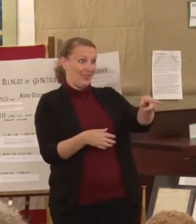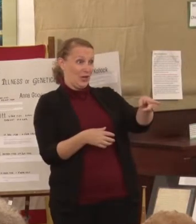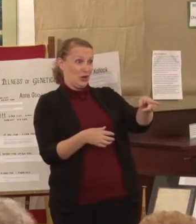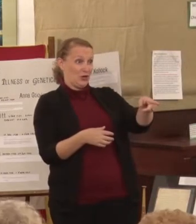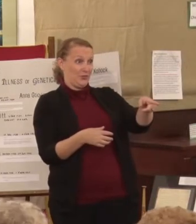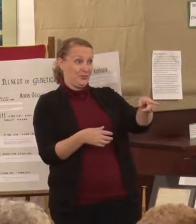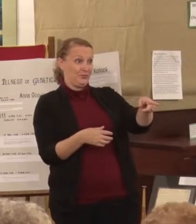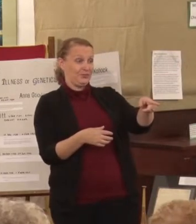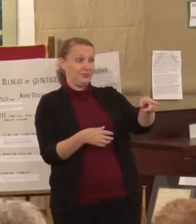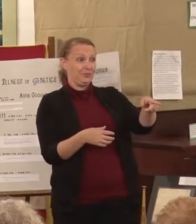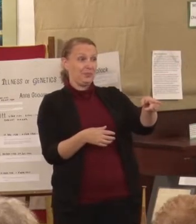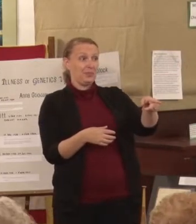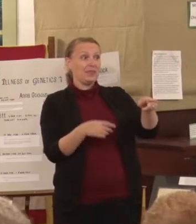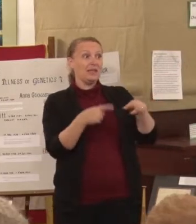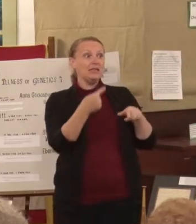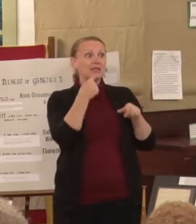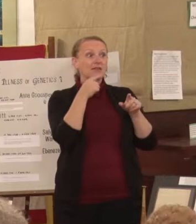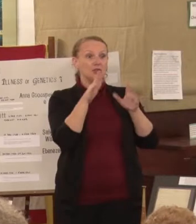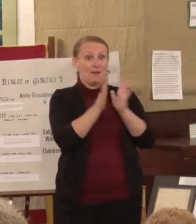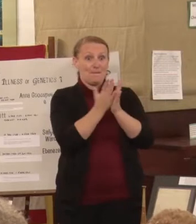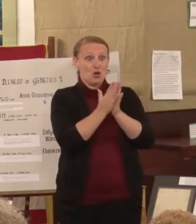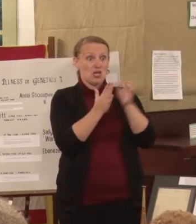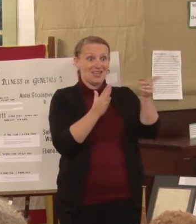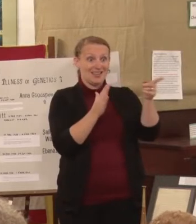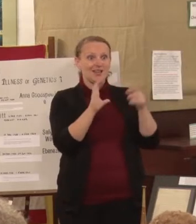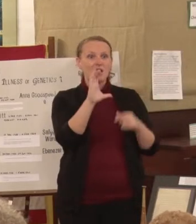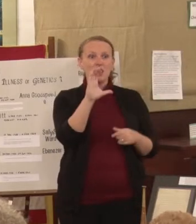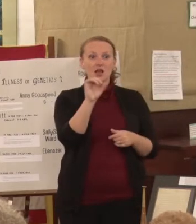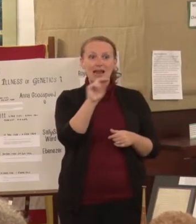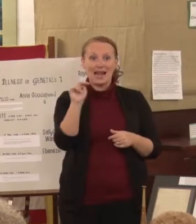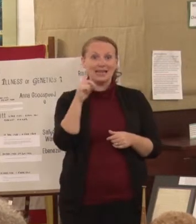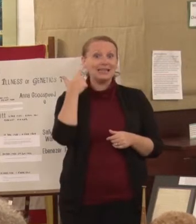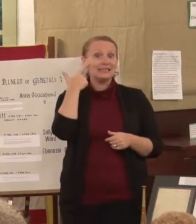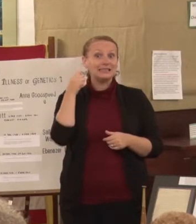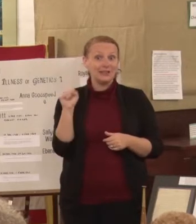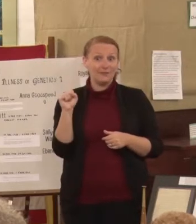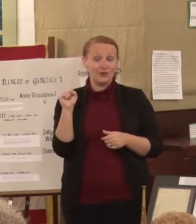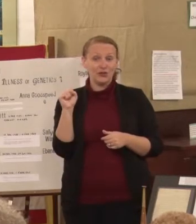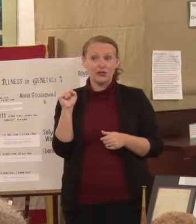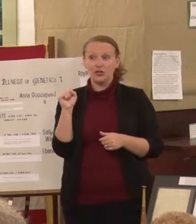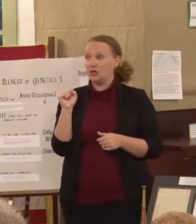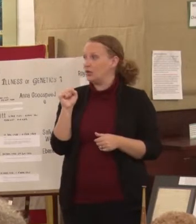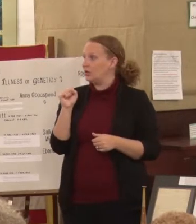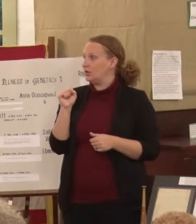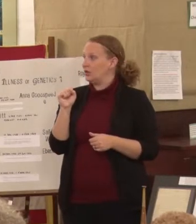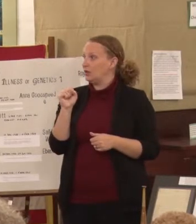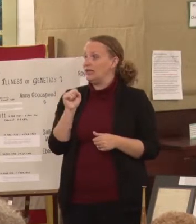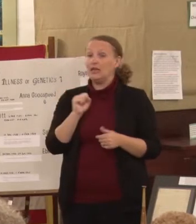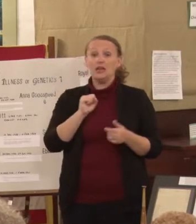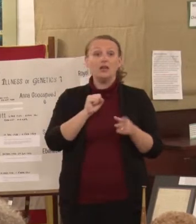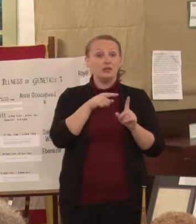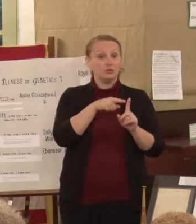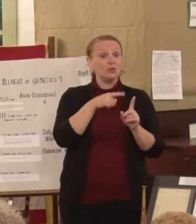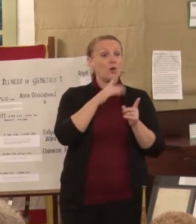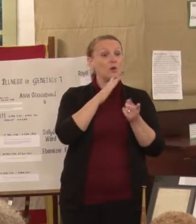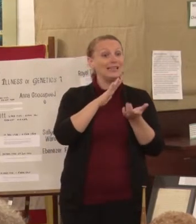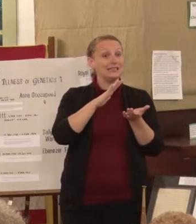Connecticut Silver. I learned that his sign, his mark, is in the book. And there were four other